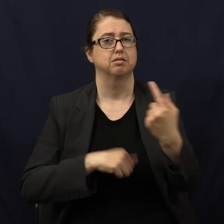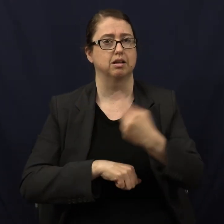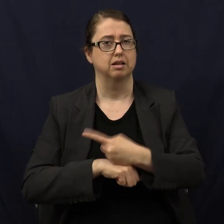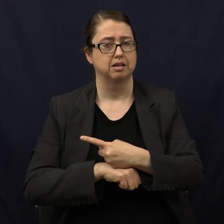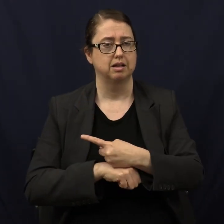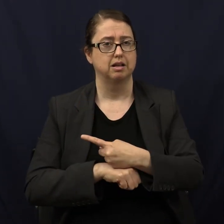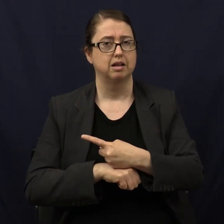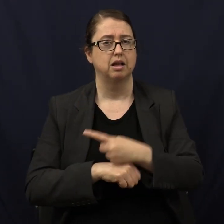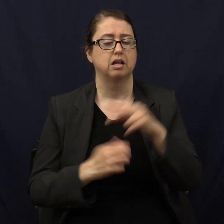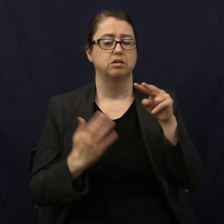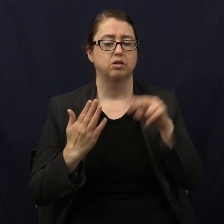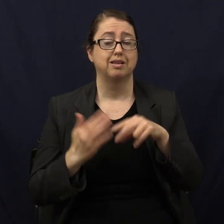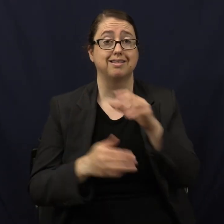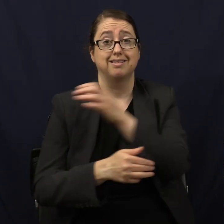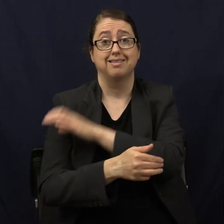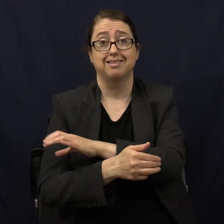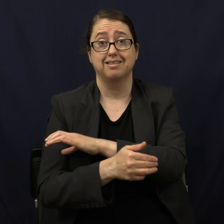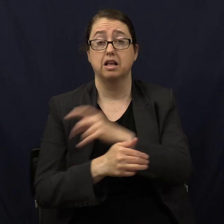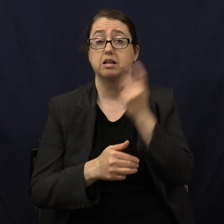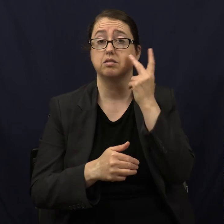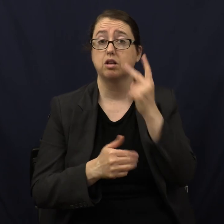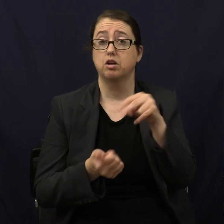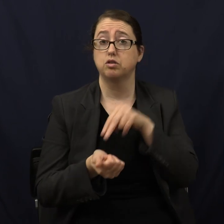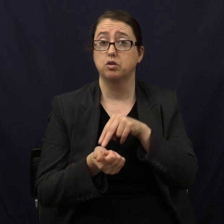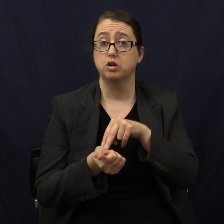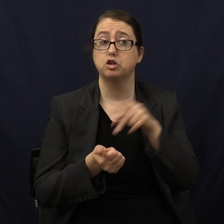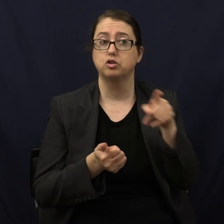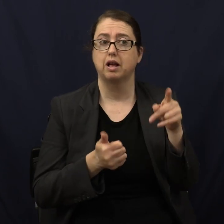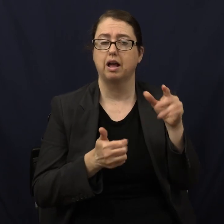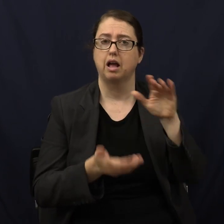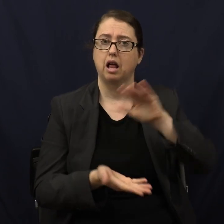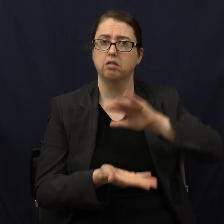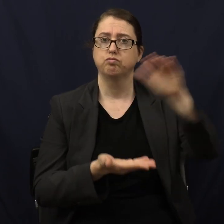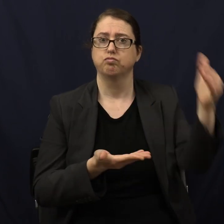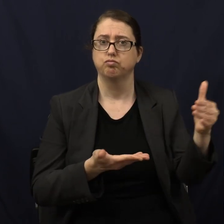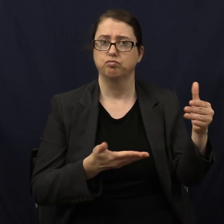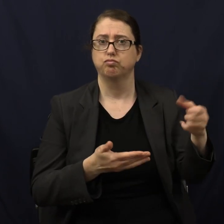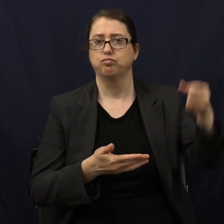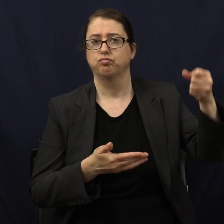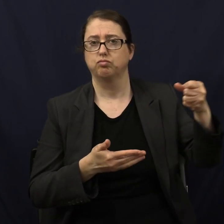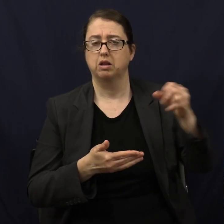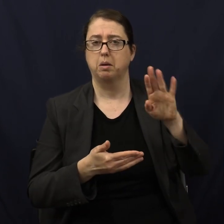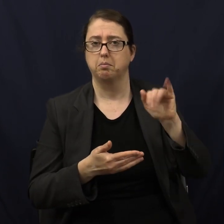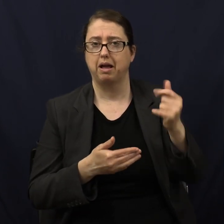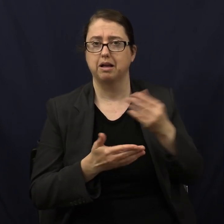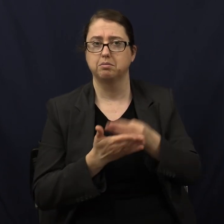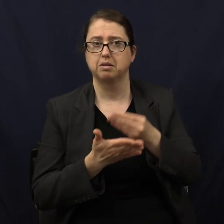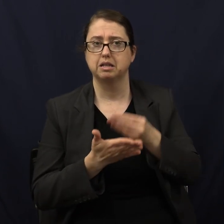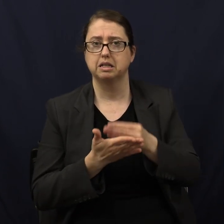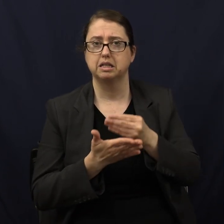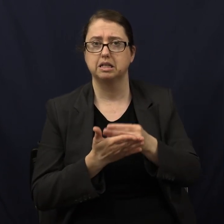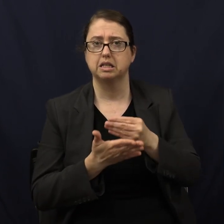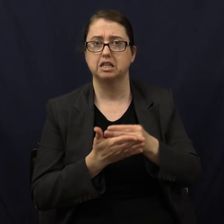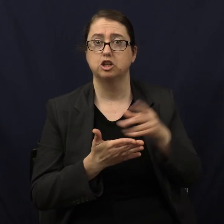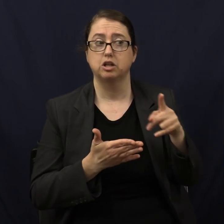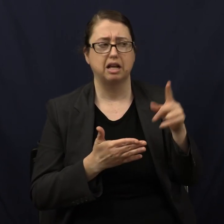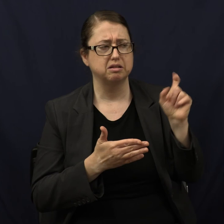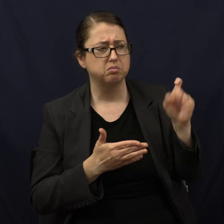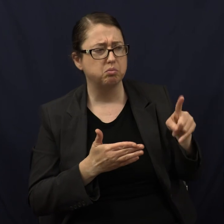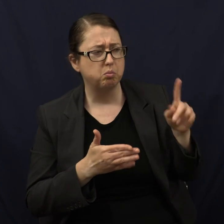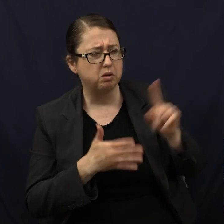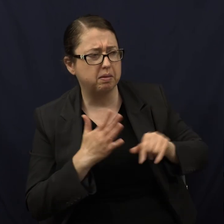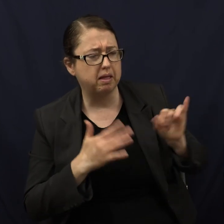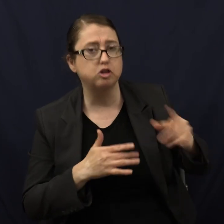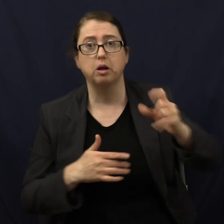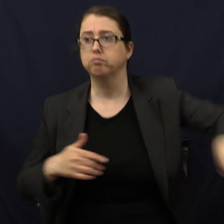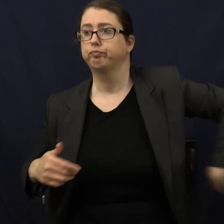And the next day at clinic, I saw one of the nurses carrying around a big bag of money. I said, what is that? She hid it behind her back. I said, no, come over